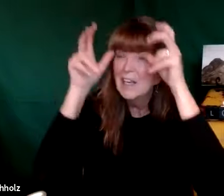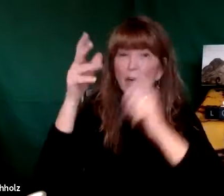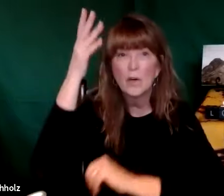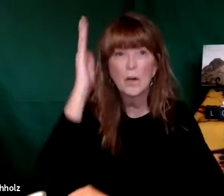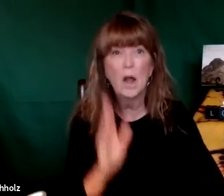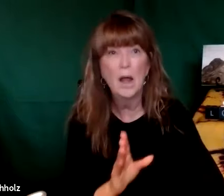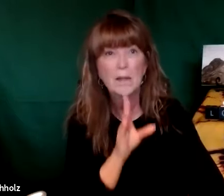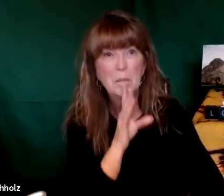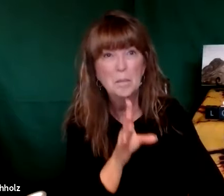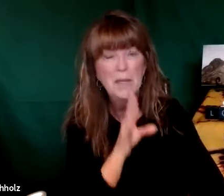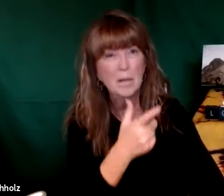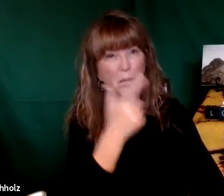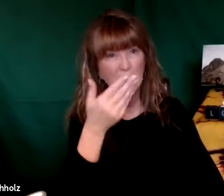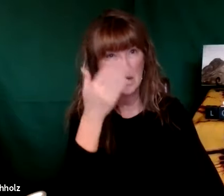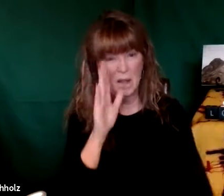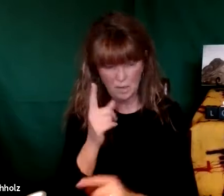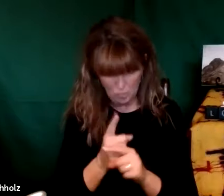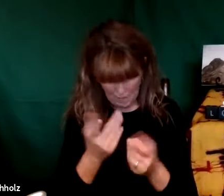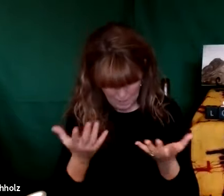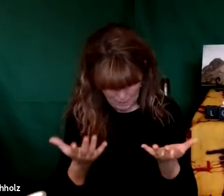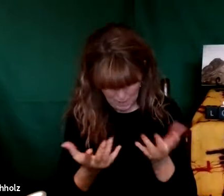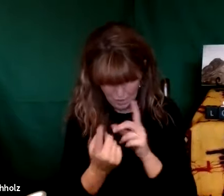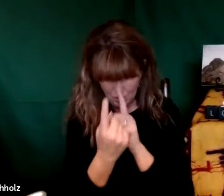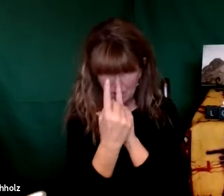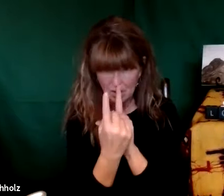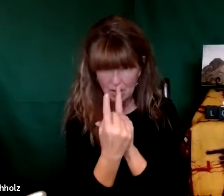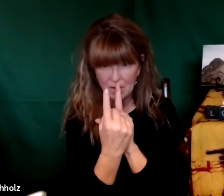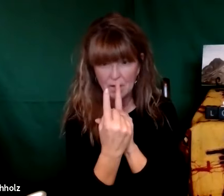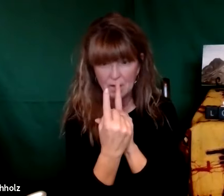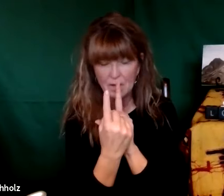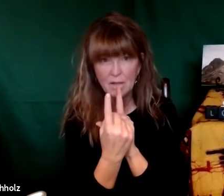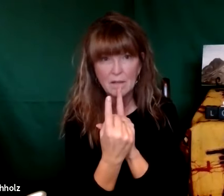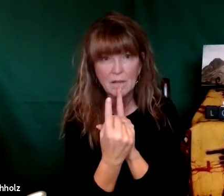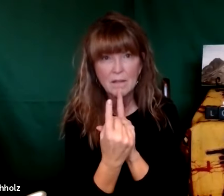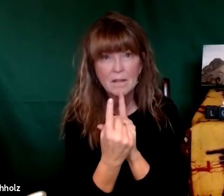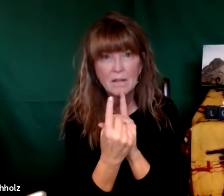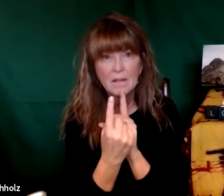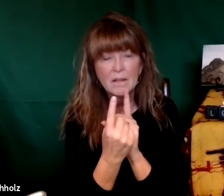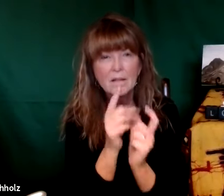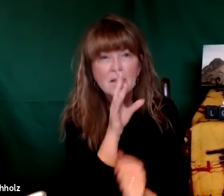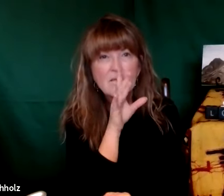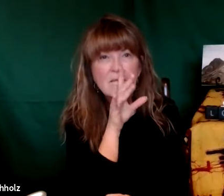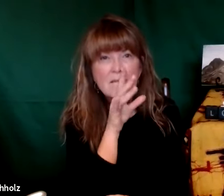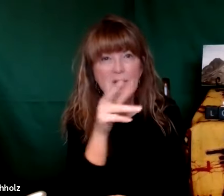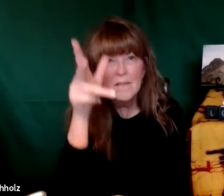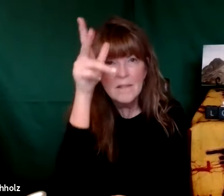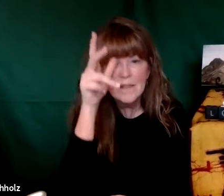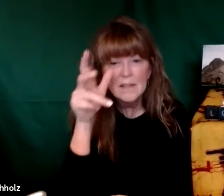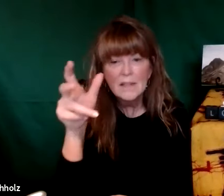we are not in the right place to listen to God because God is right here in front of us